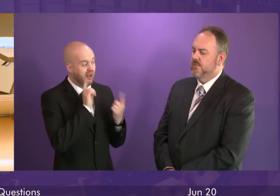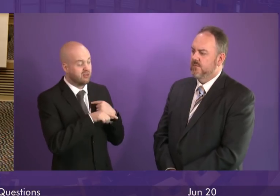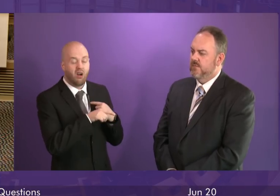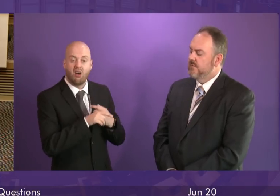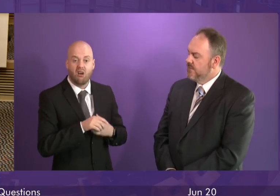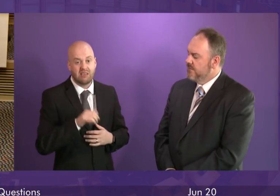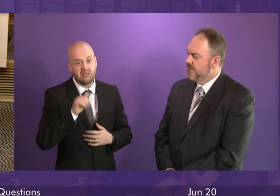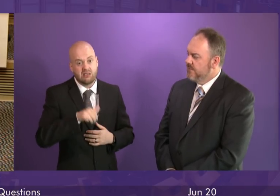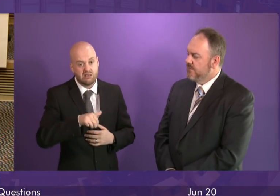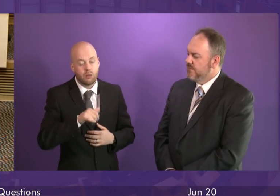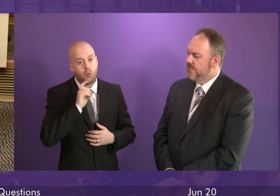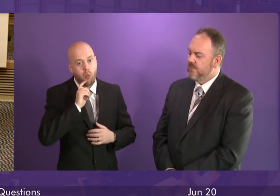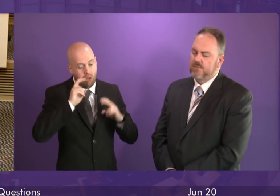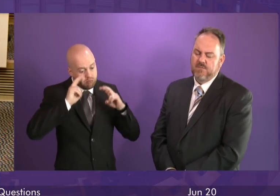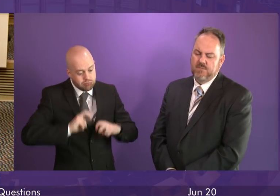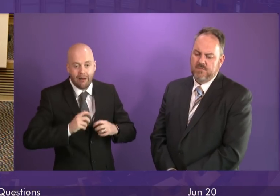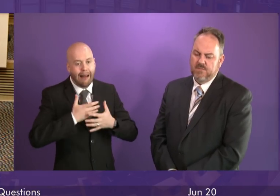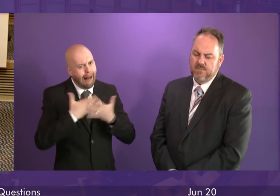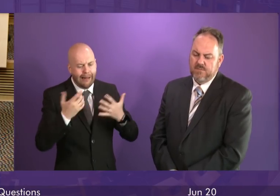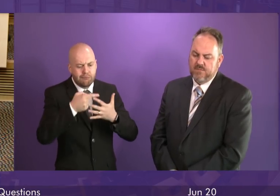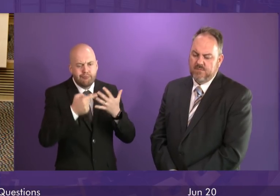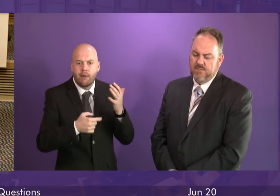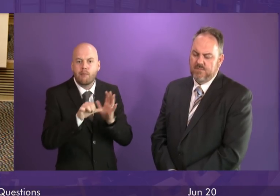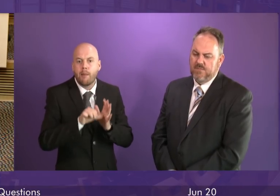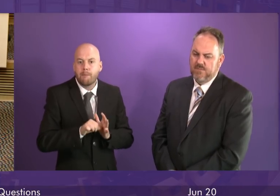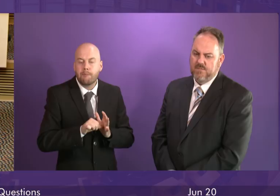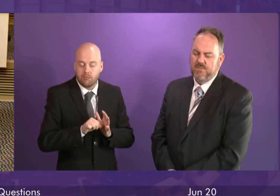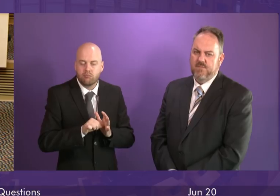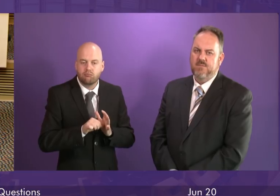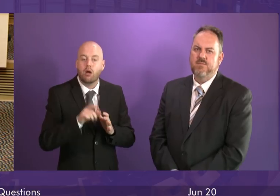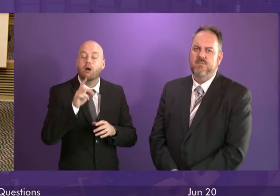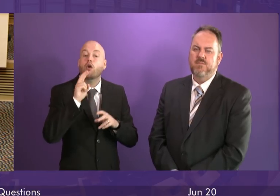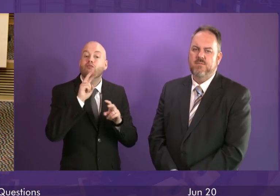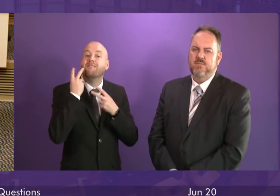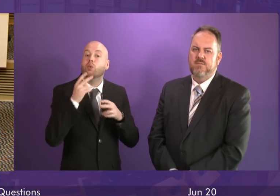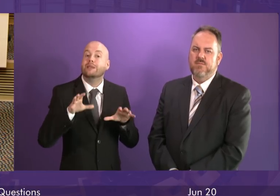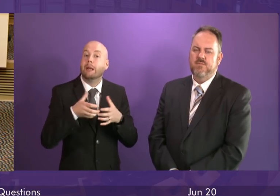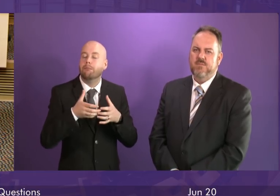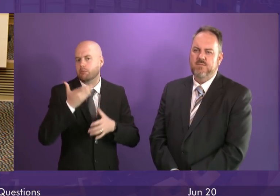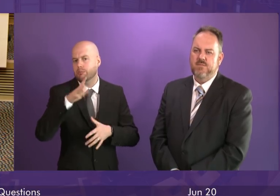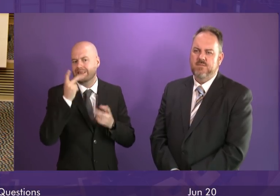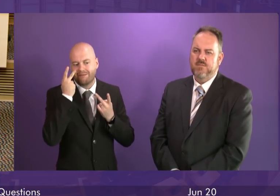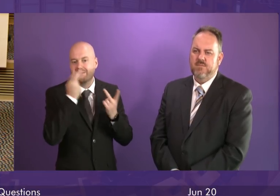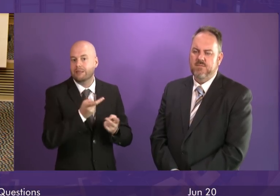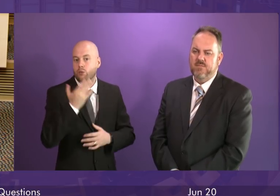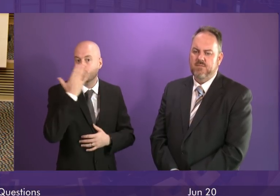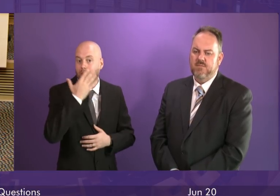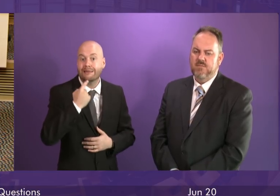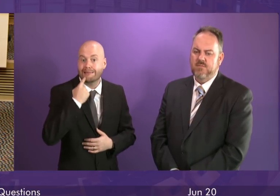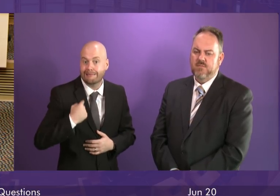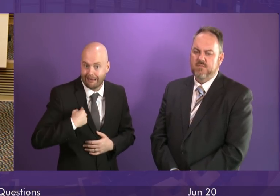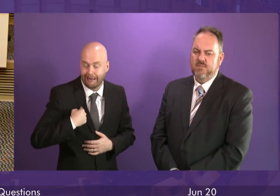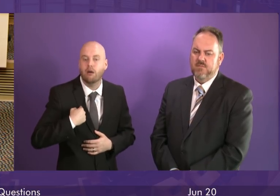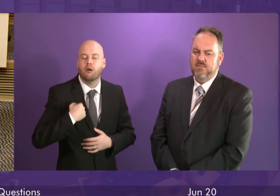into any relevant matter. The review team visited the school yesterday. It will conclude its work before the end of the summer